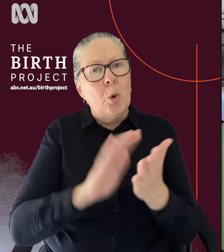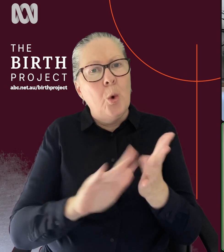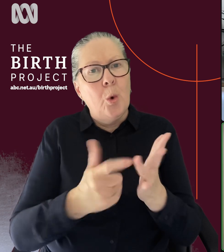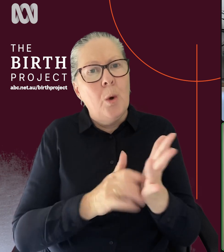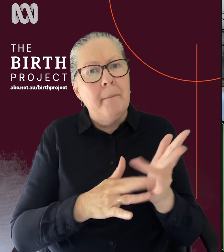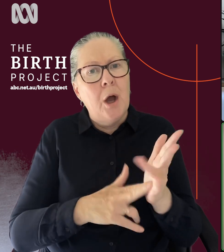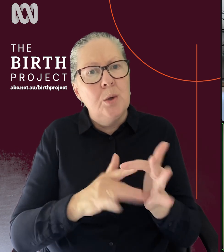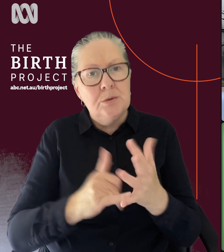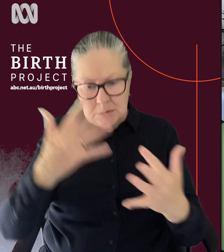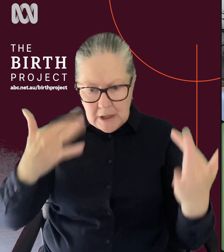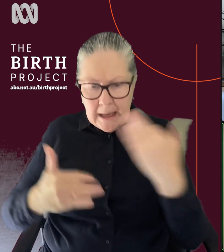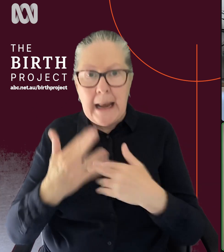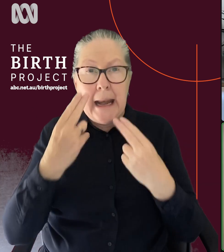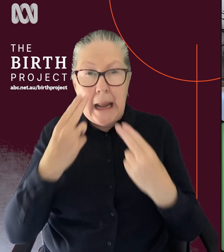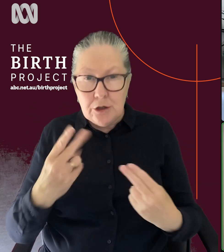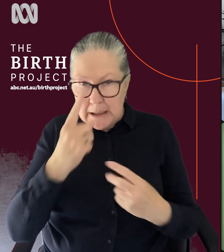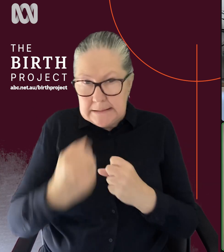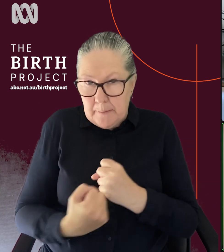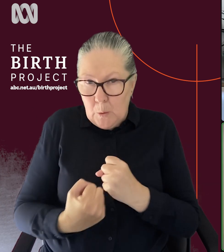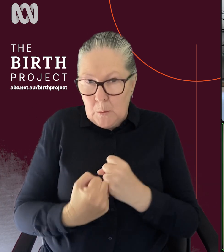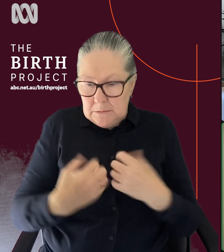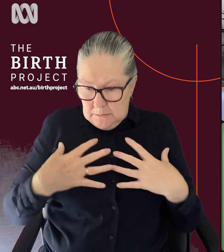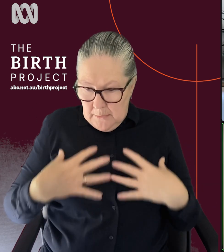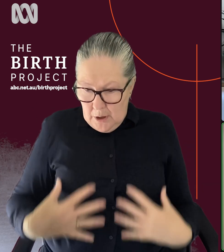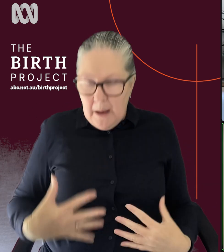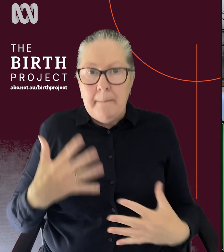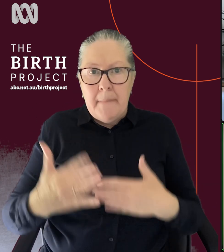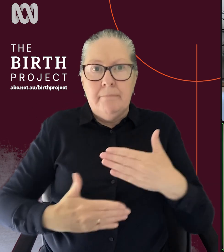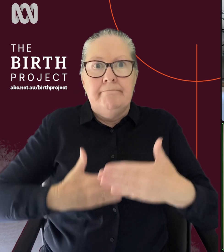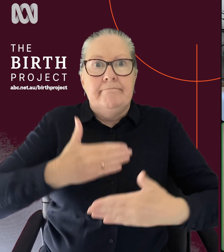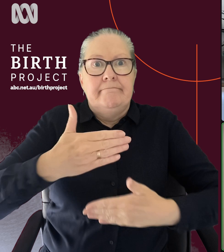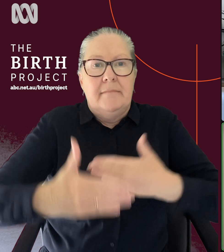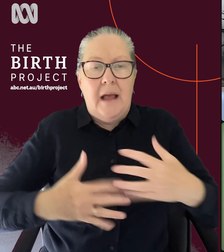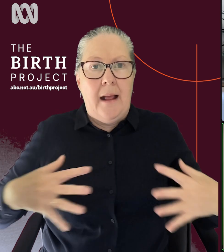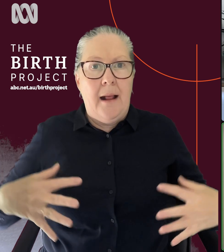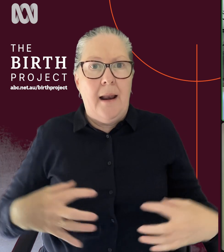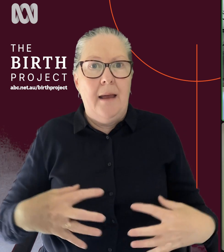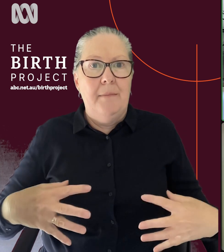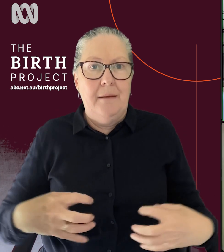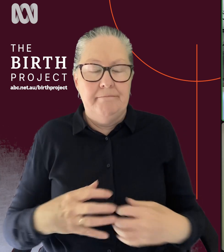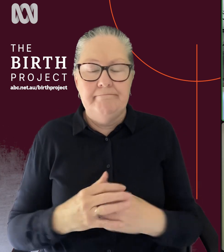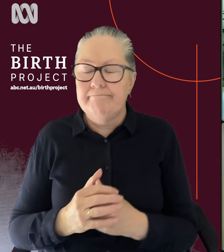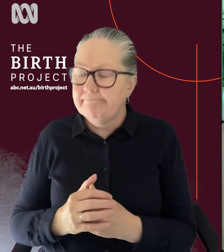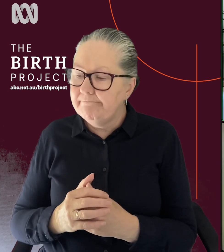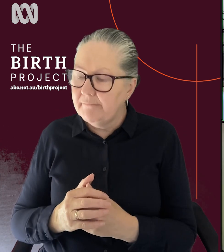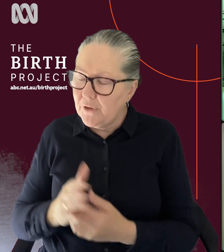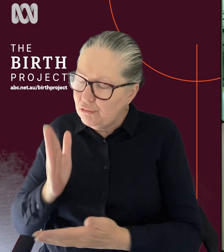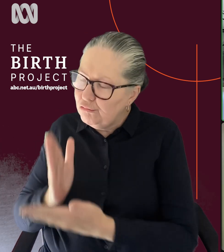process with those hormones, the more, um, conducive it is to having to progressing the labor. Look, this is definitely an area, you know, we should